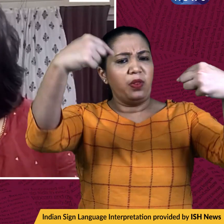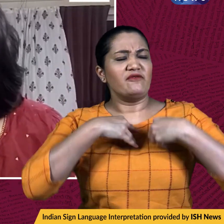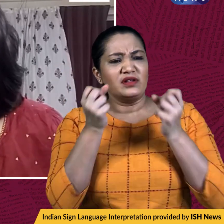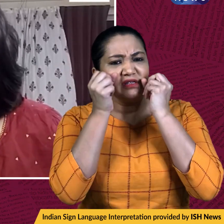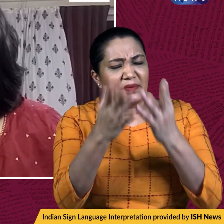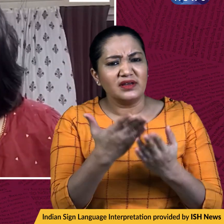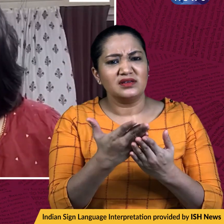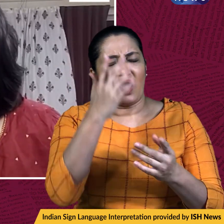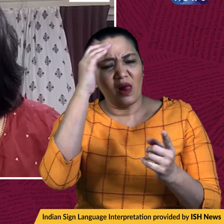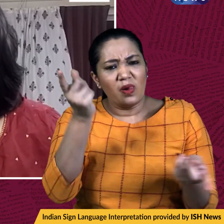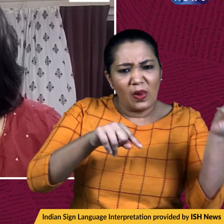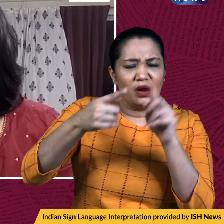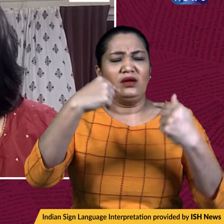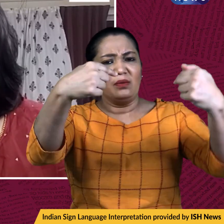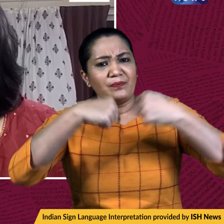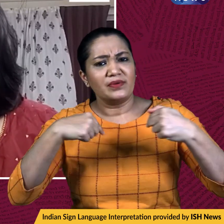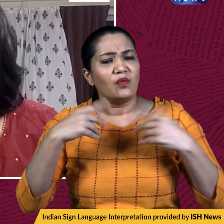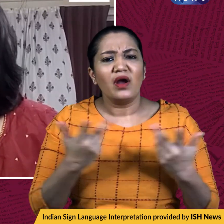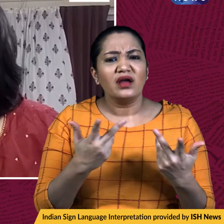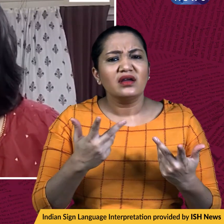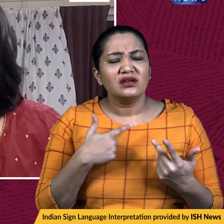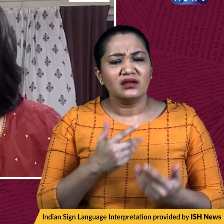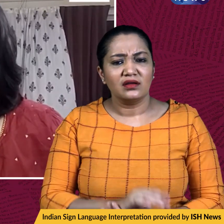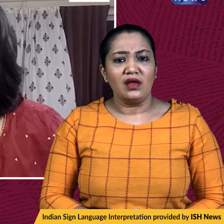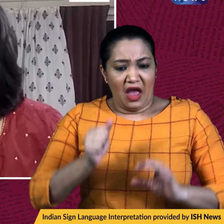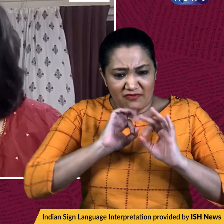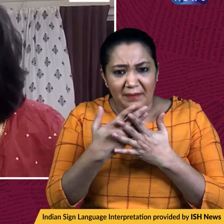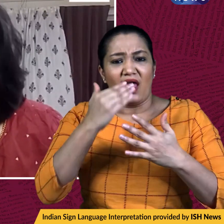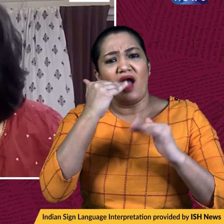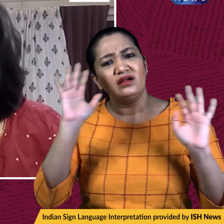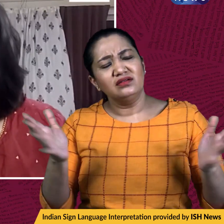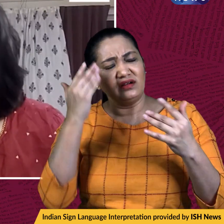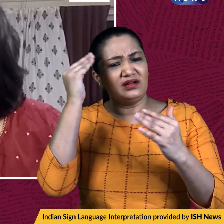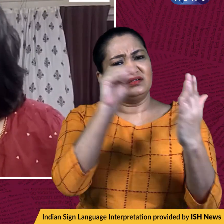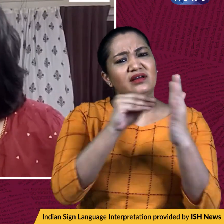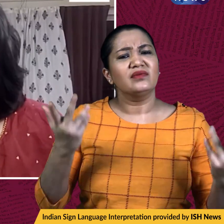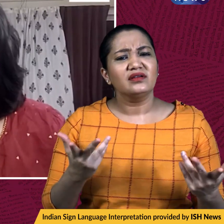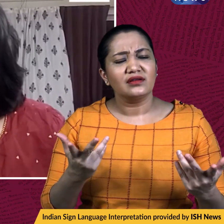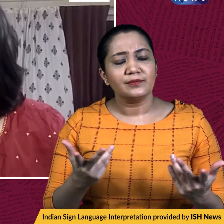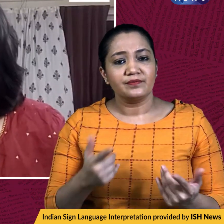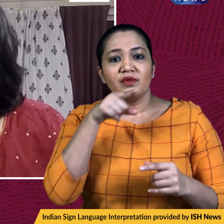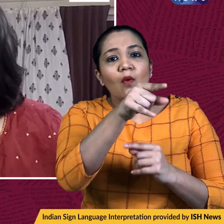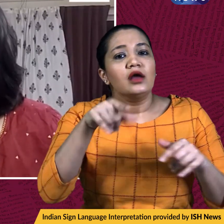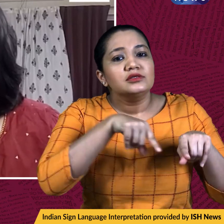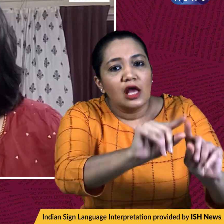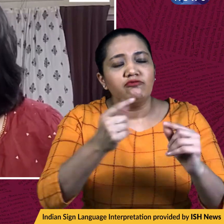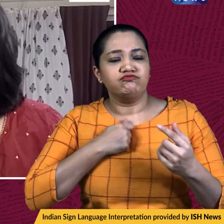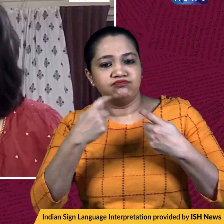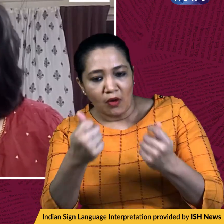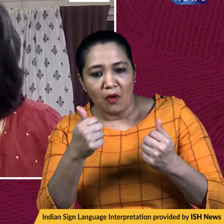company, alleging fraud and financial misdoings by himself and family, and I quote, in order to enrich themselves and fund